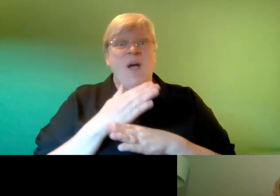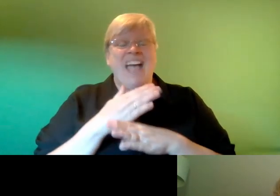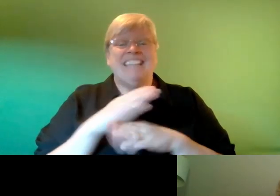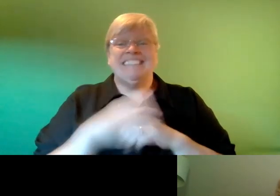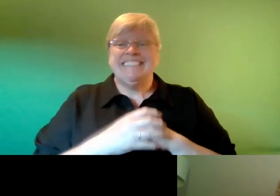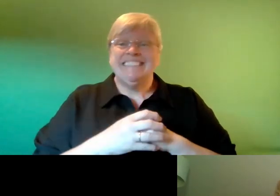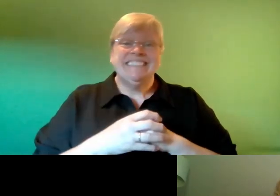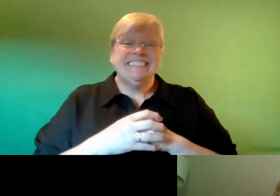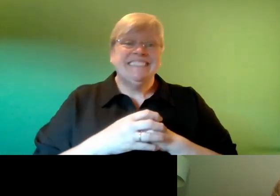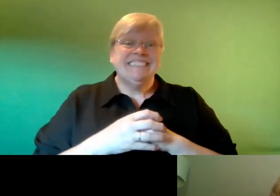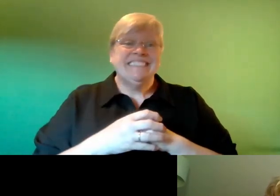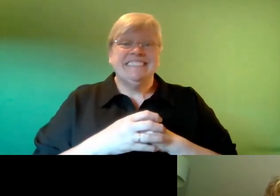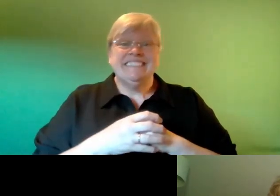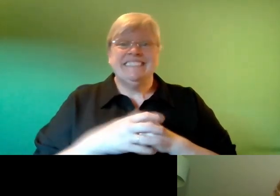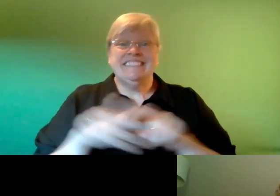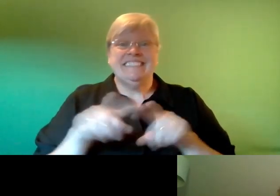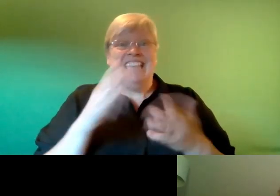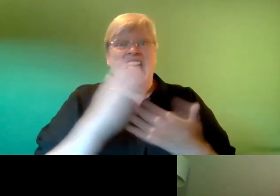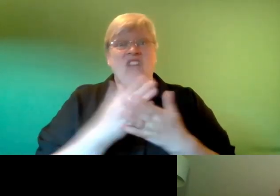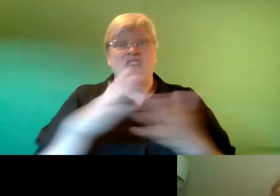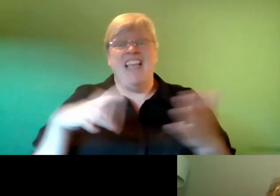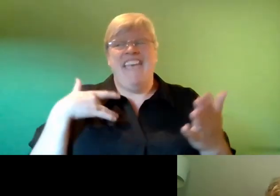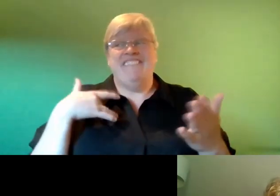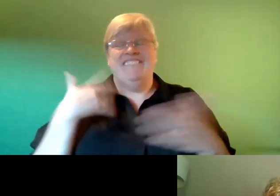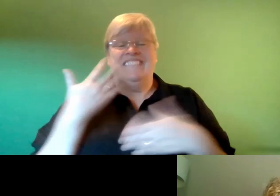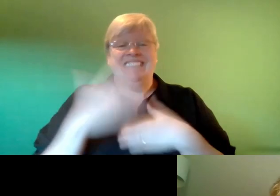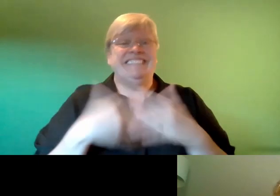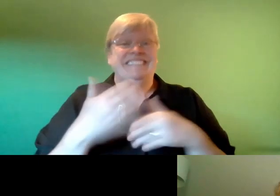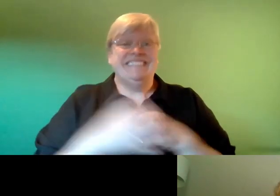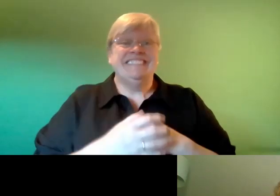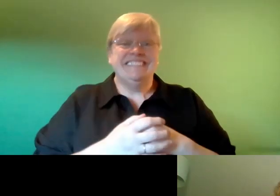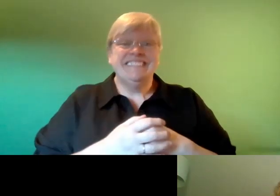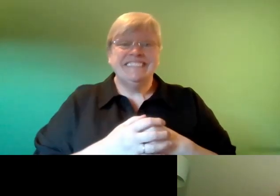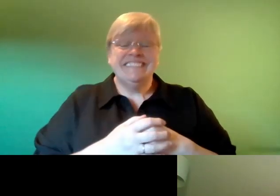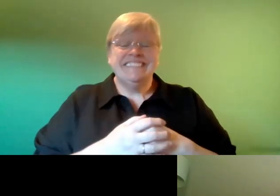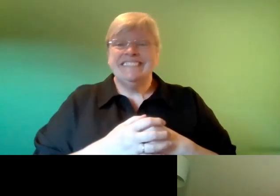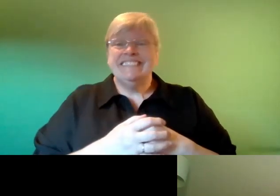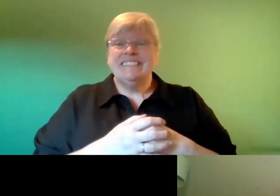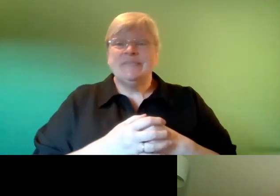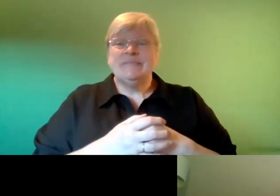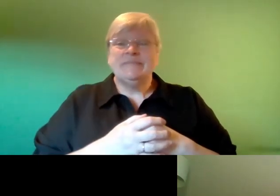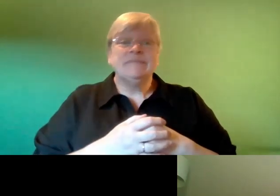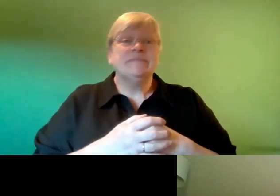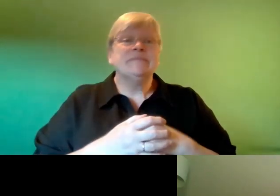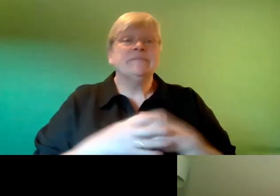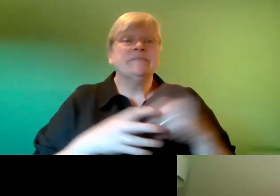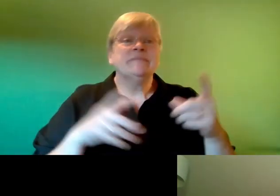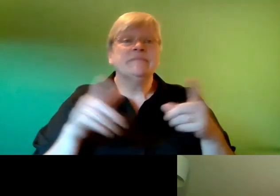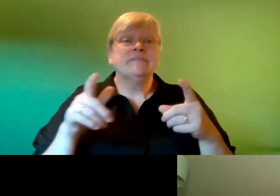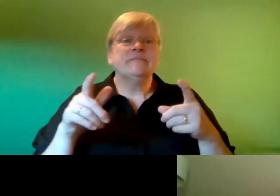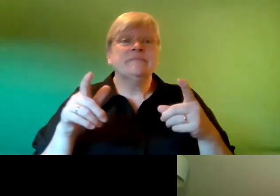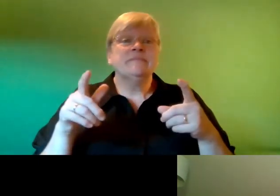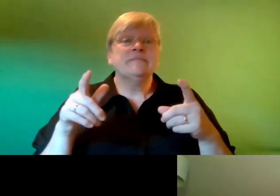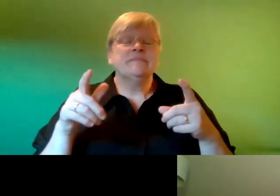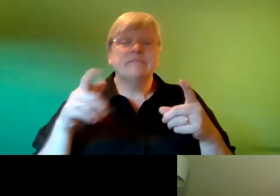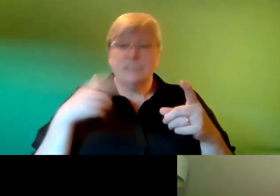almost real life that was definitely autobiographical yeah and i and as i was editing